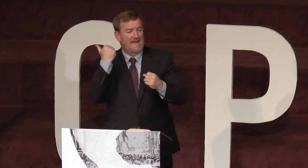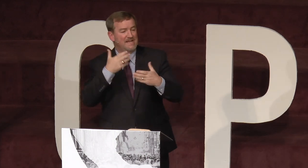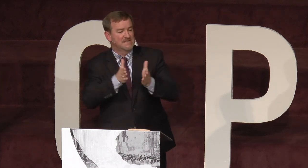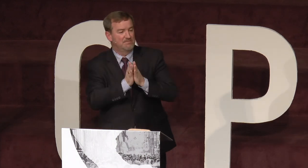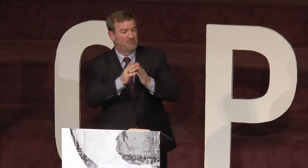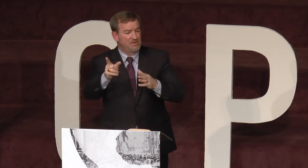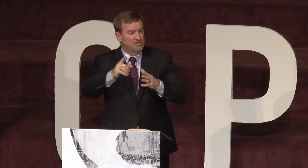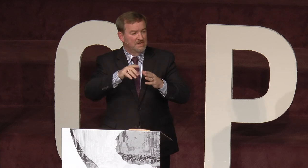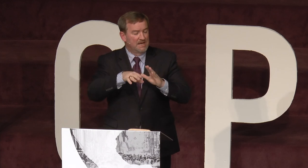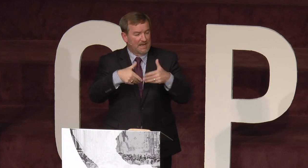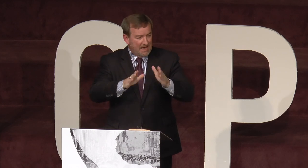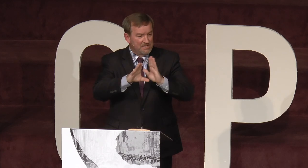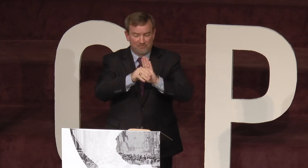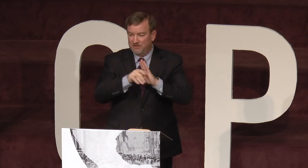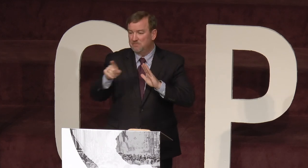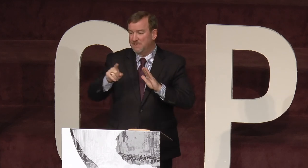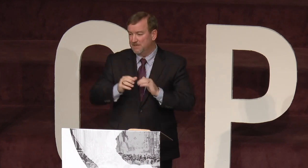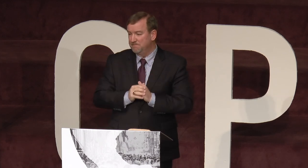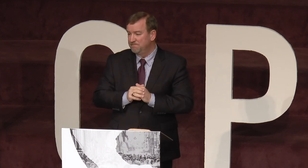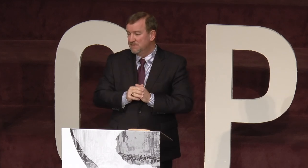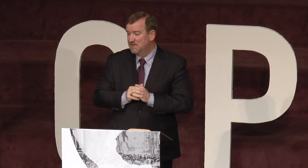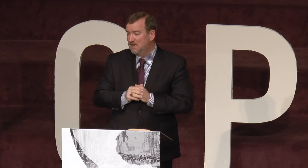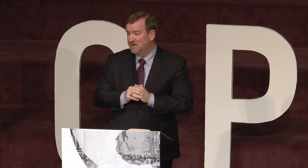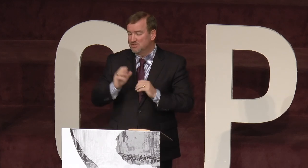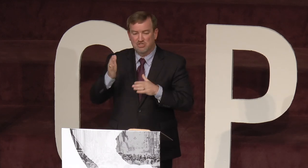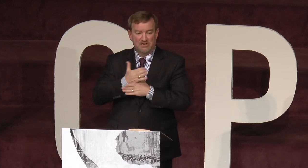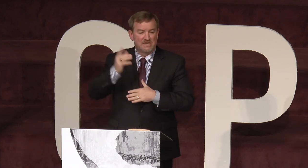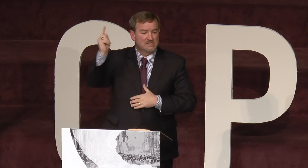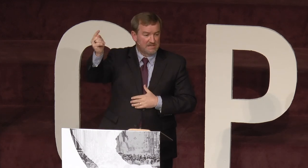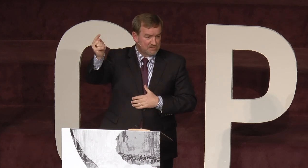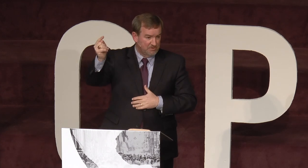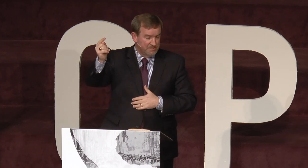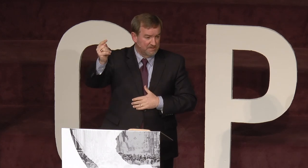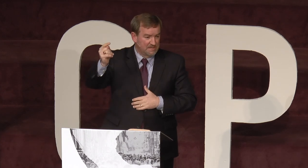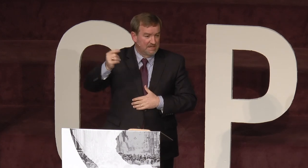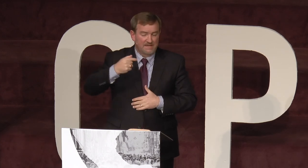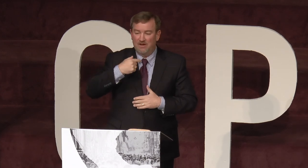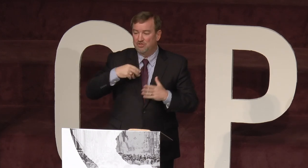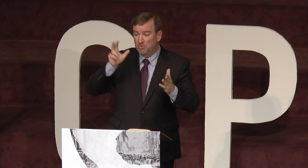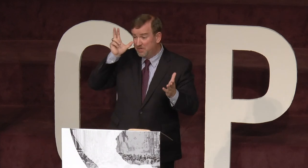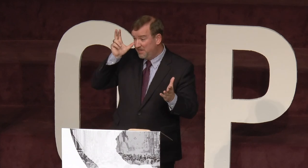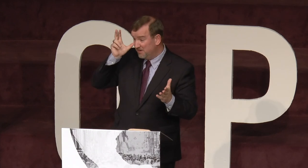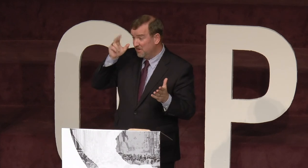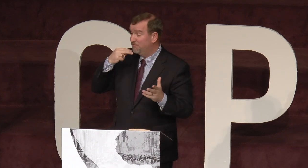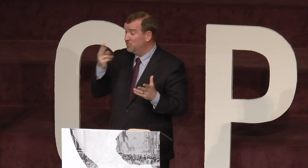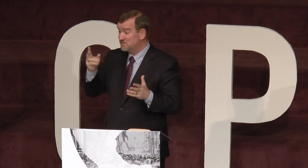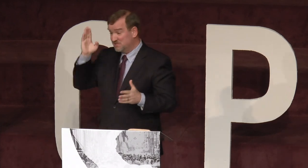I asked him if he would allow me to film him just sharing his testimony. Now, you will hear a voice that